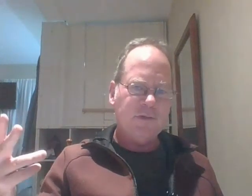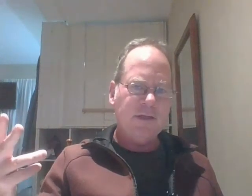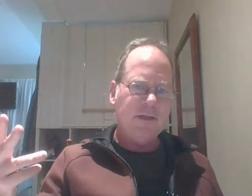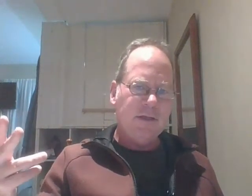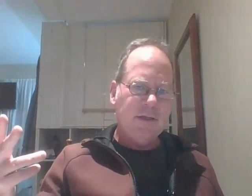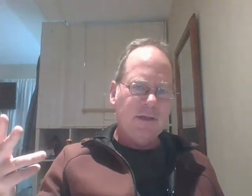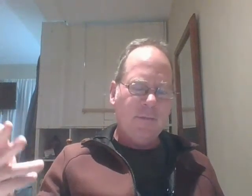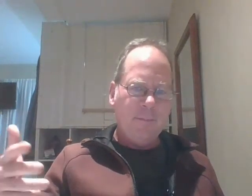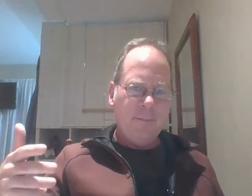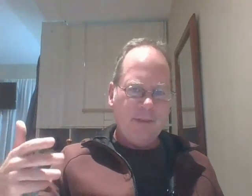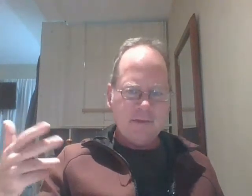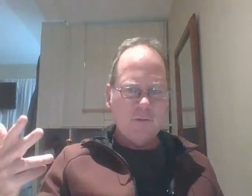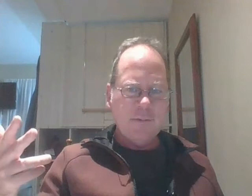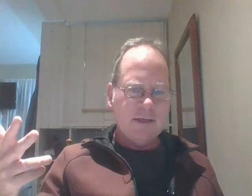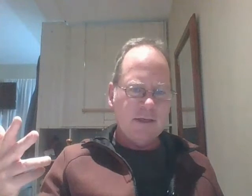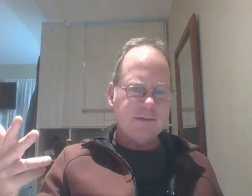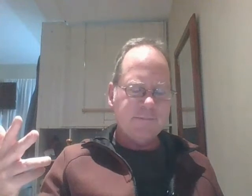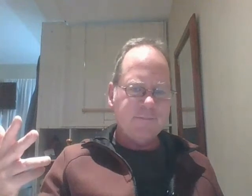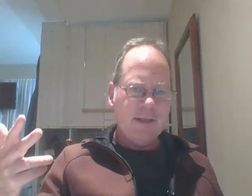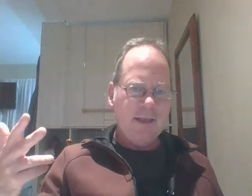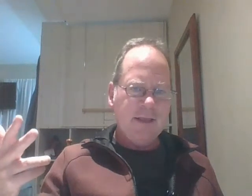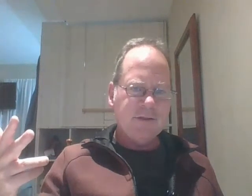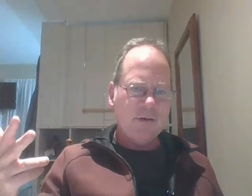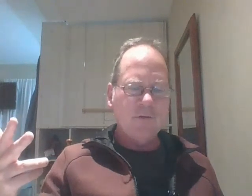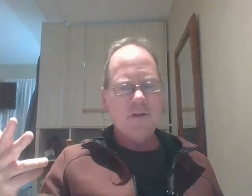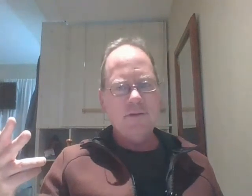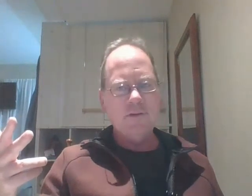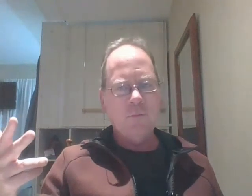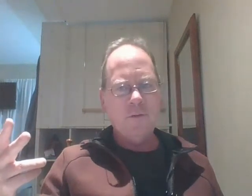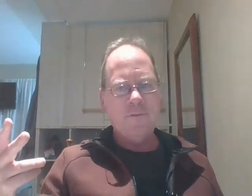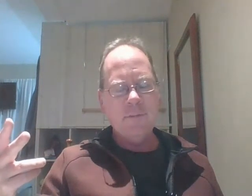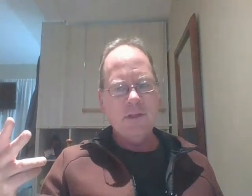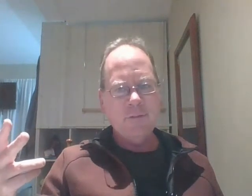and that's only because in general there's there's more freedom and liberty